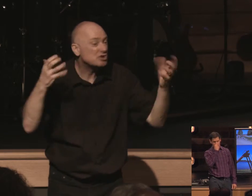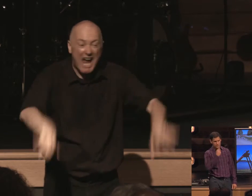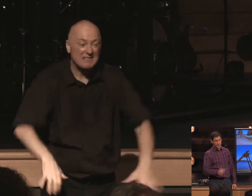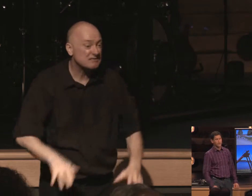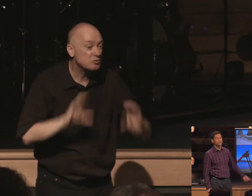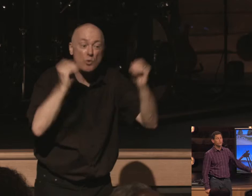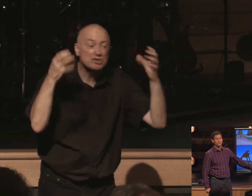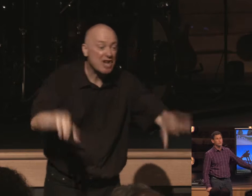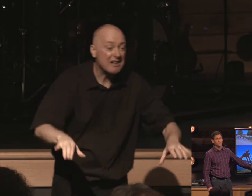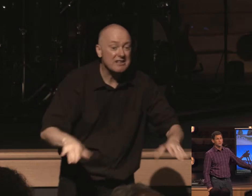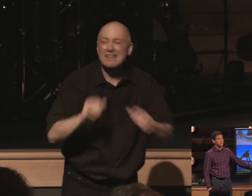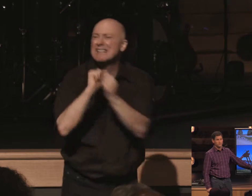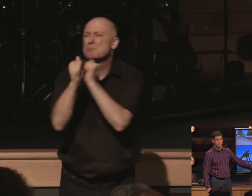again your sports team's not doing this